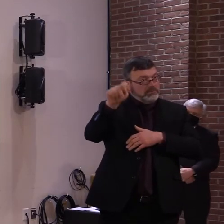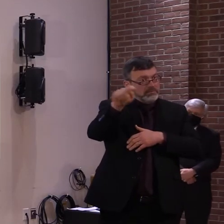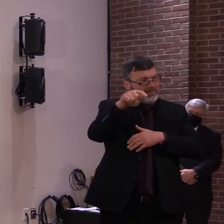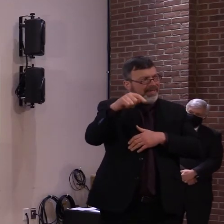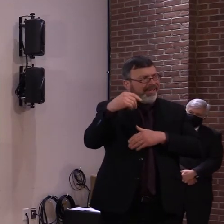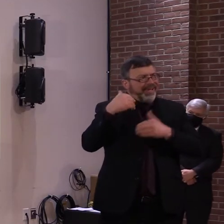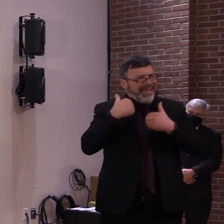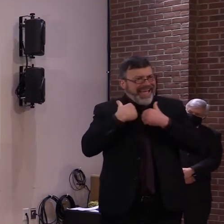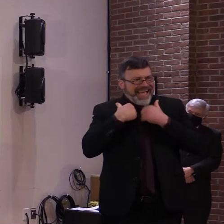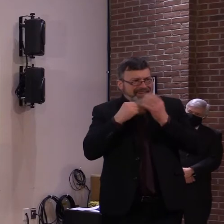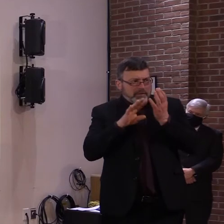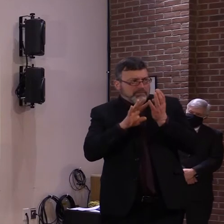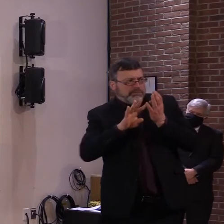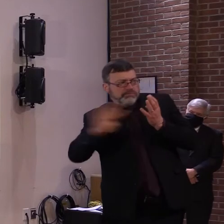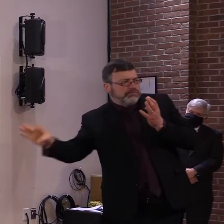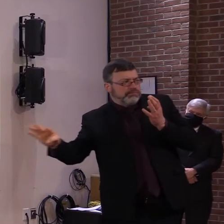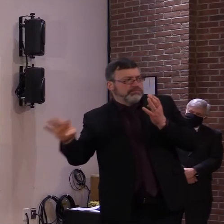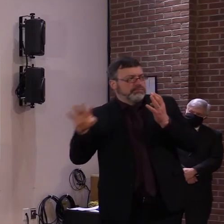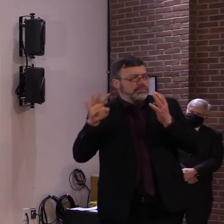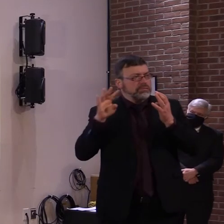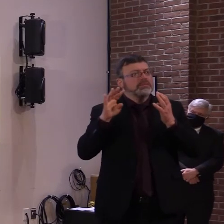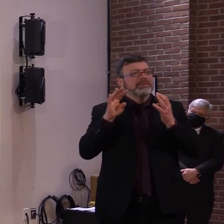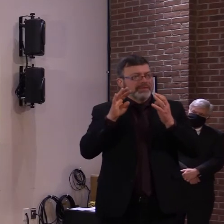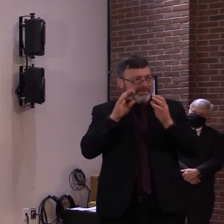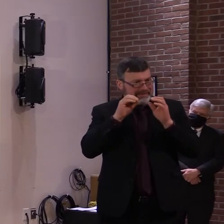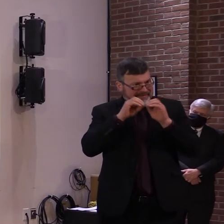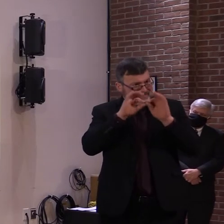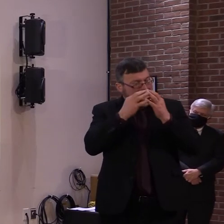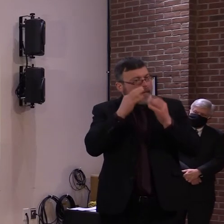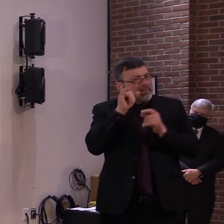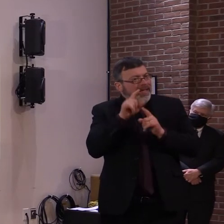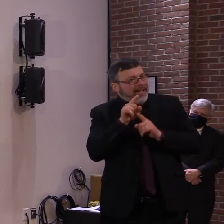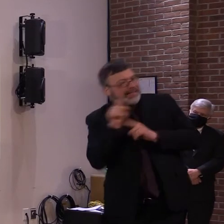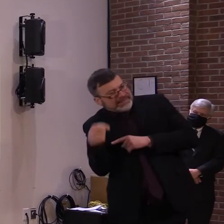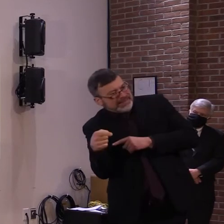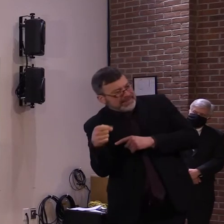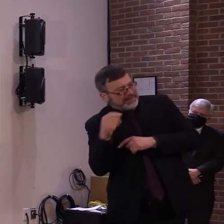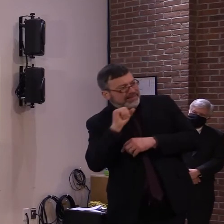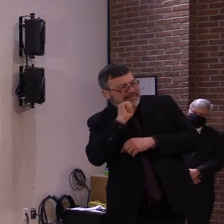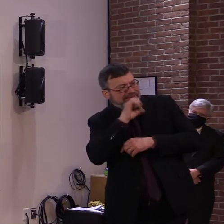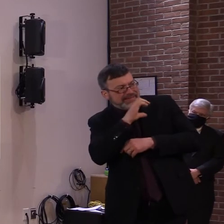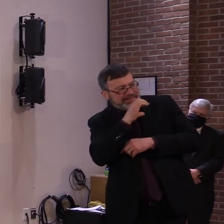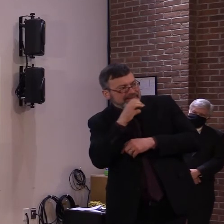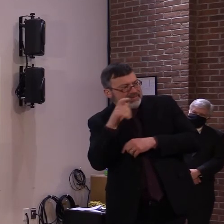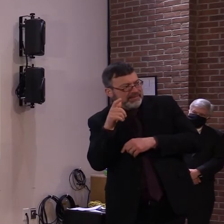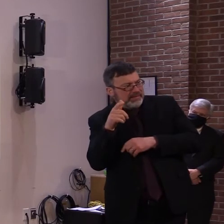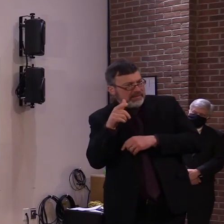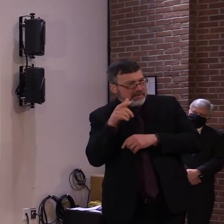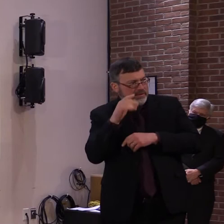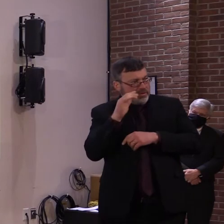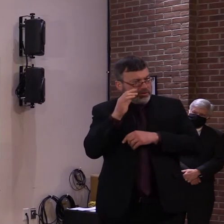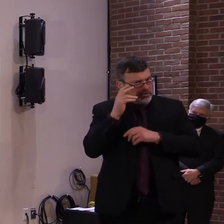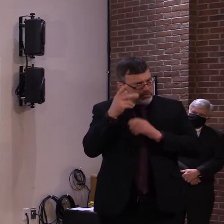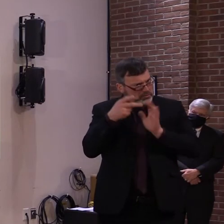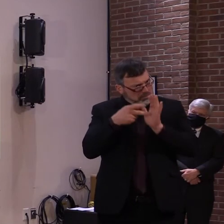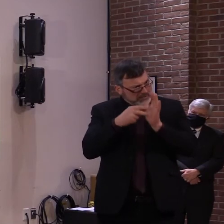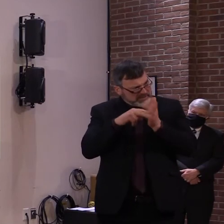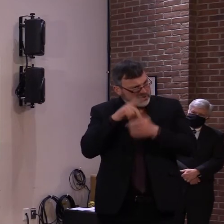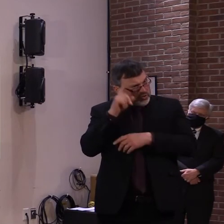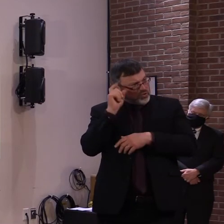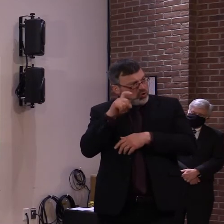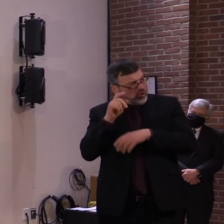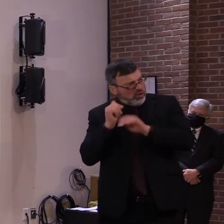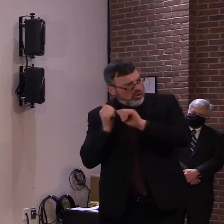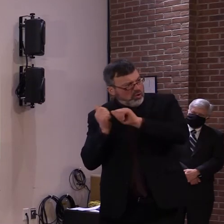congregate living situations like that would also be able to get vaccinated in addition to the people in the age bands? Or, just wondering if you could clarify that